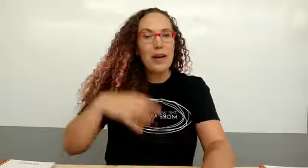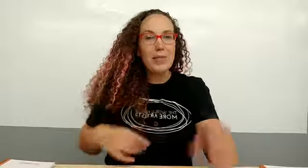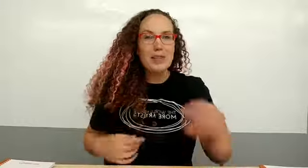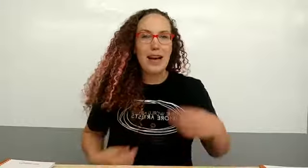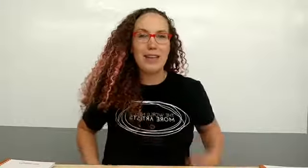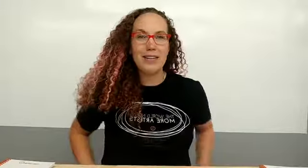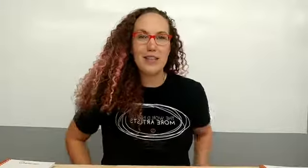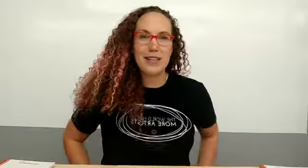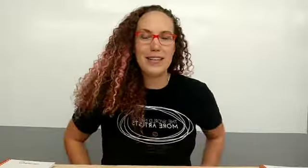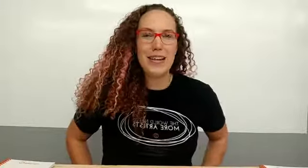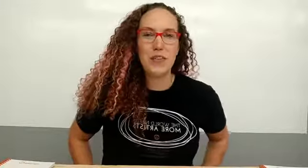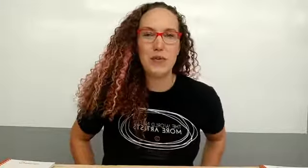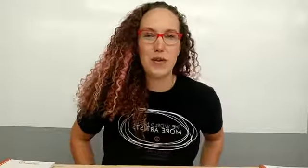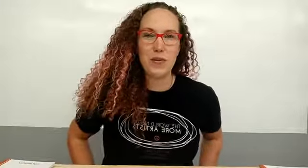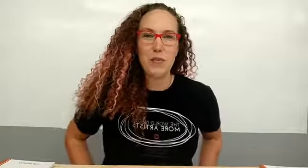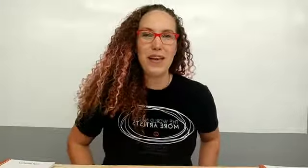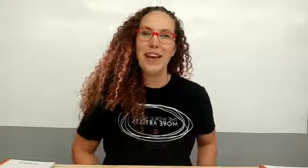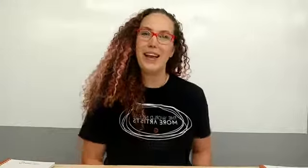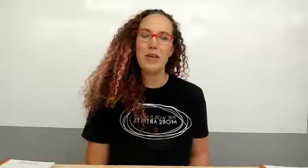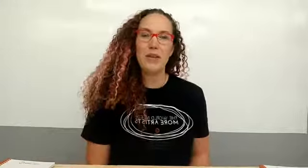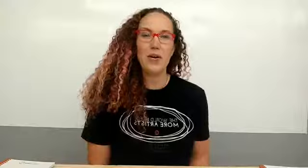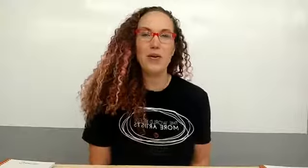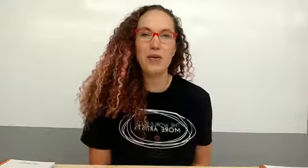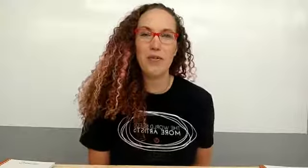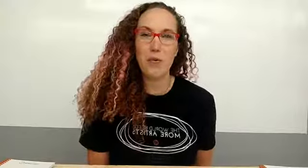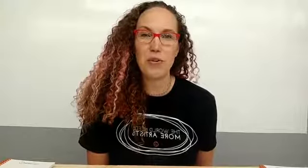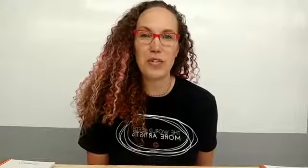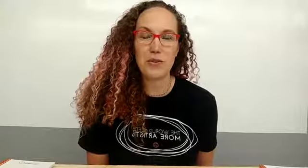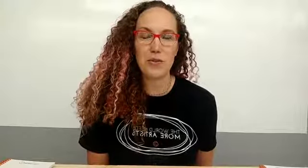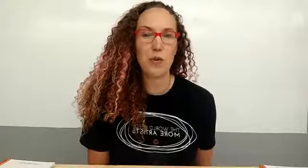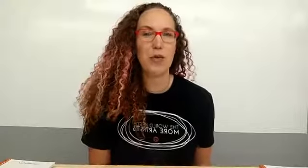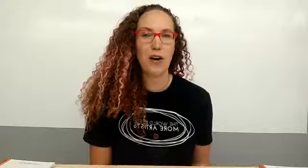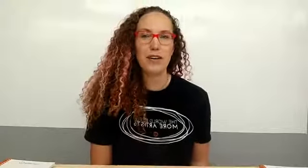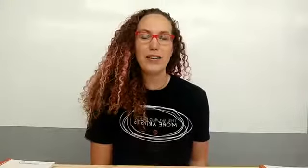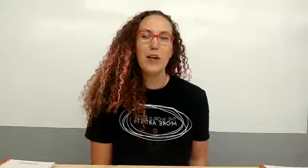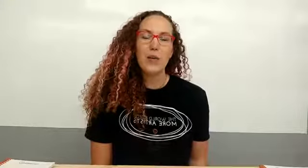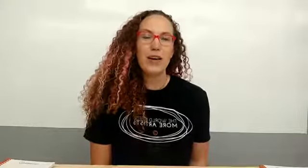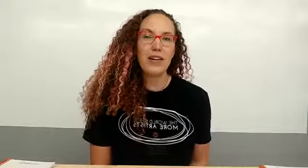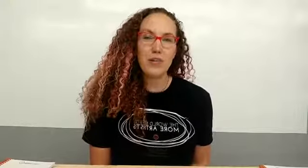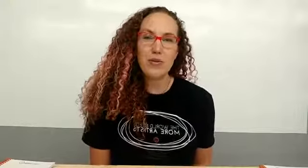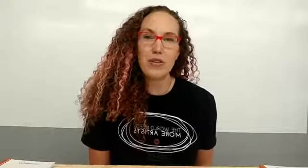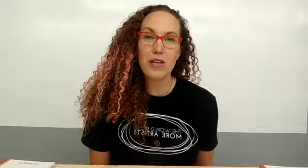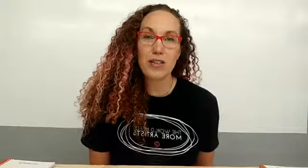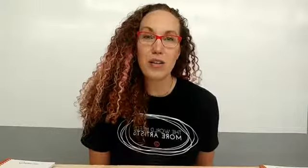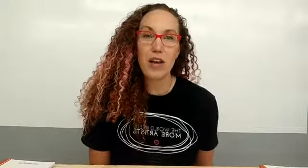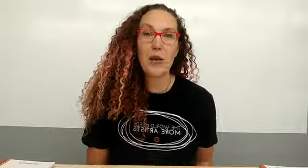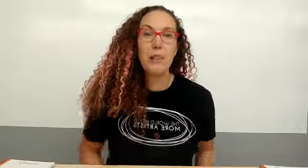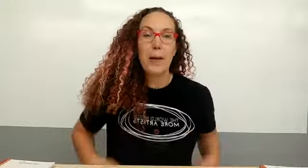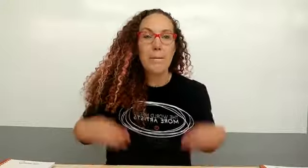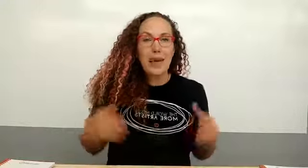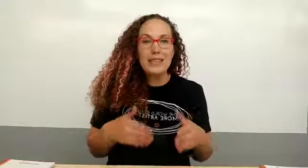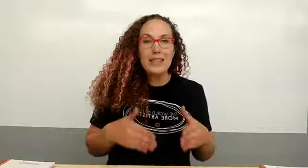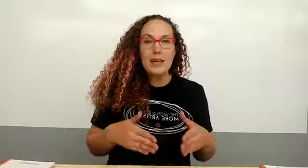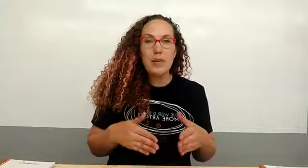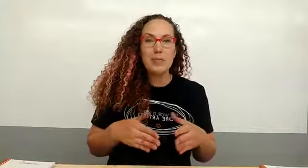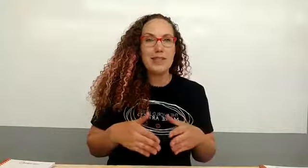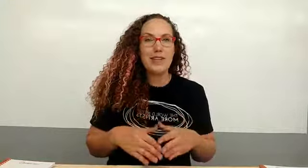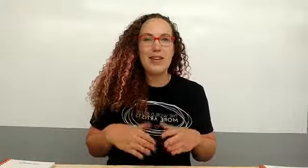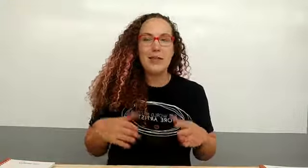my name is Allison Jensen if you don't know me and I am the owner of Orange Heasel School of Art we are a children's art studio based in Liberty Missouri and we